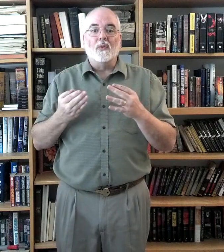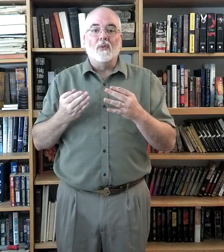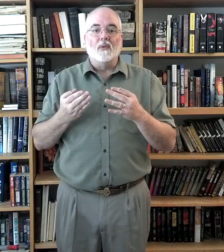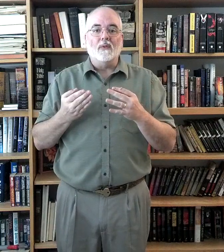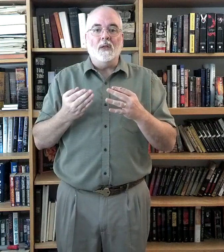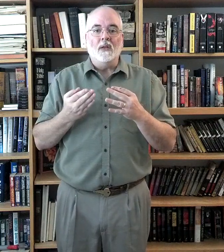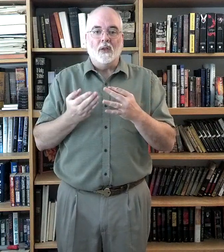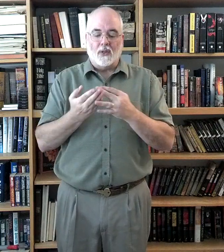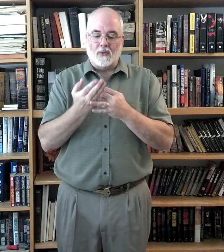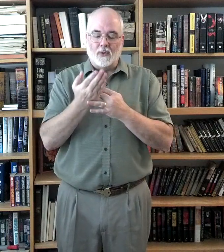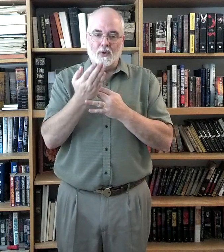For, through,